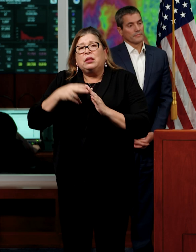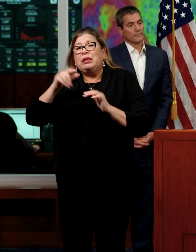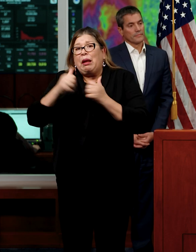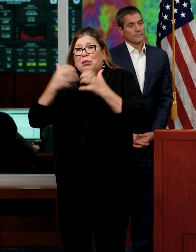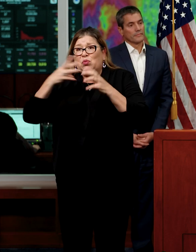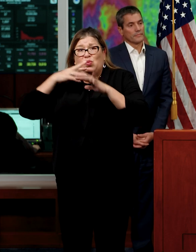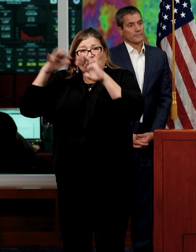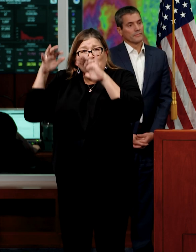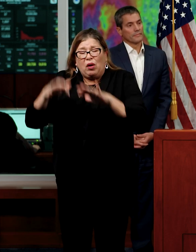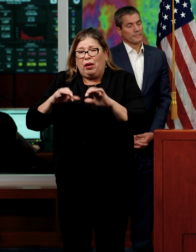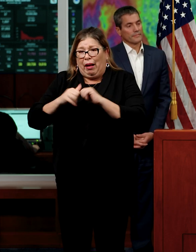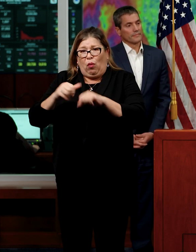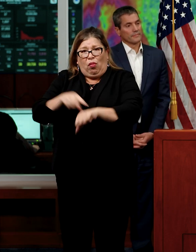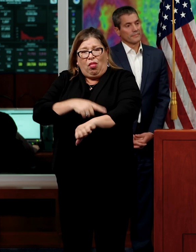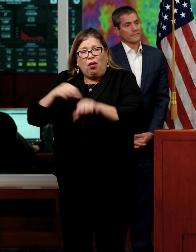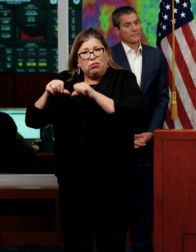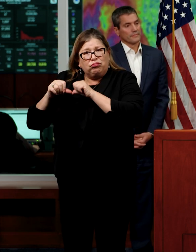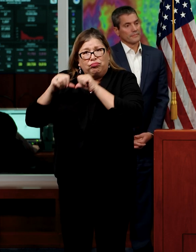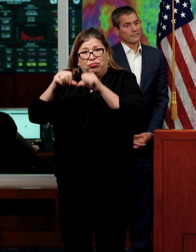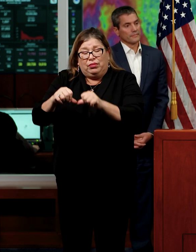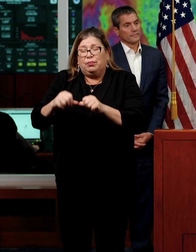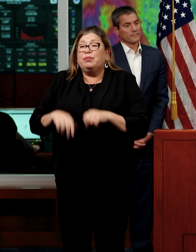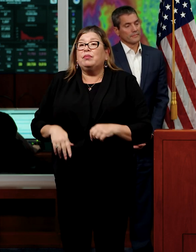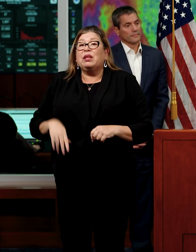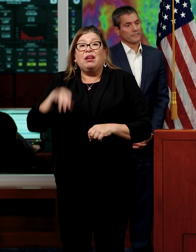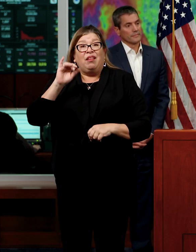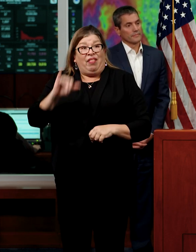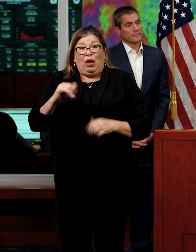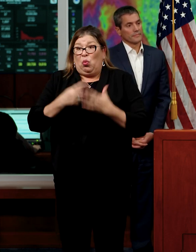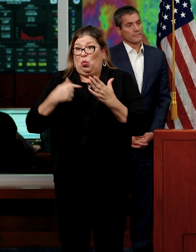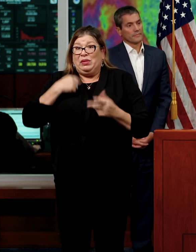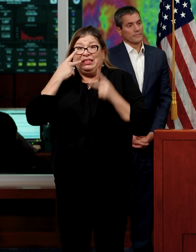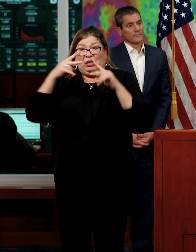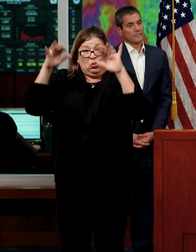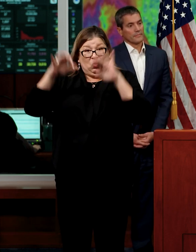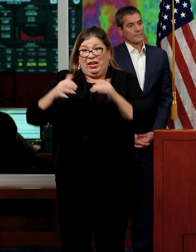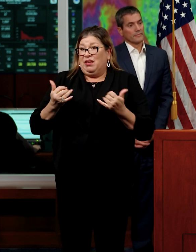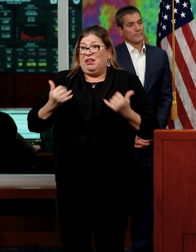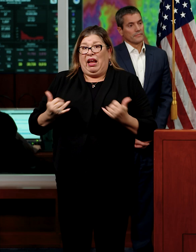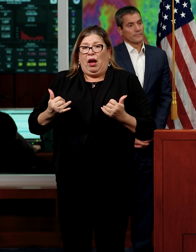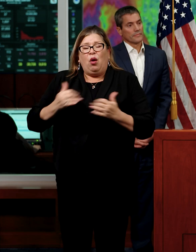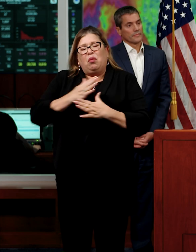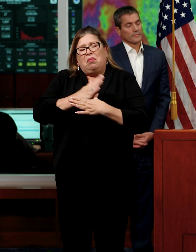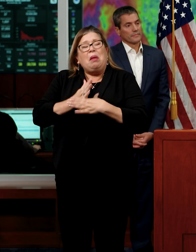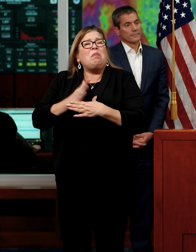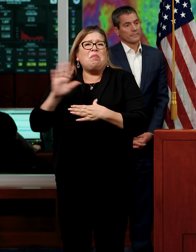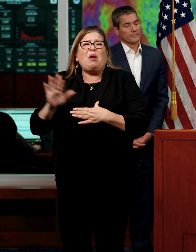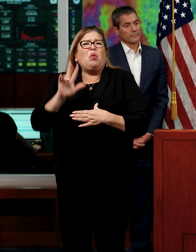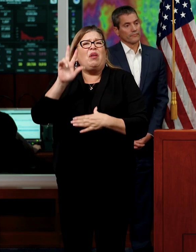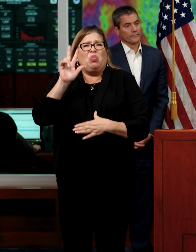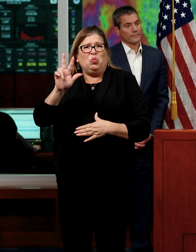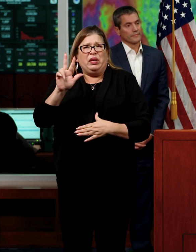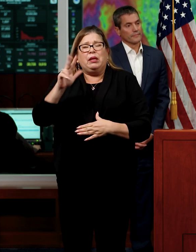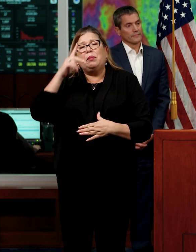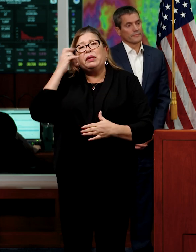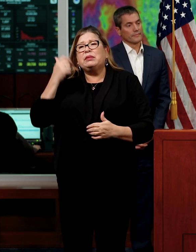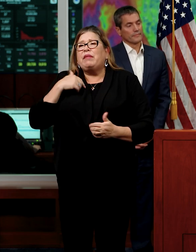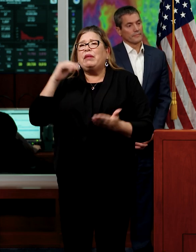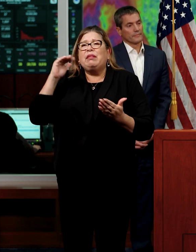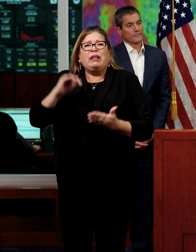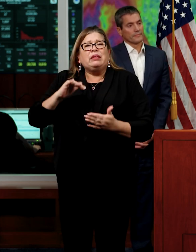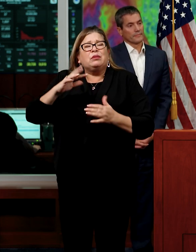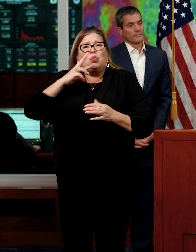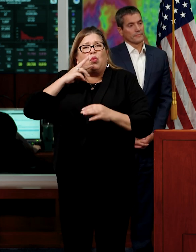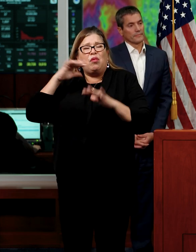duration of event. This event that we're experiencing now is about a three. That's because less water vapor